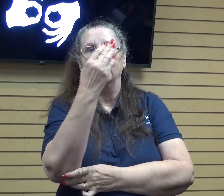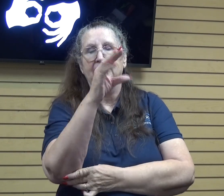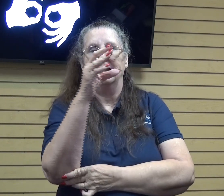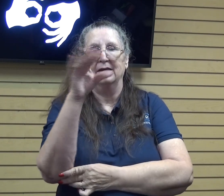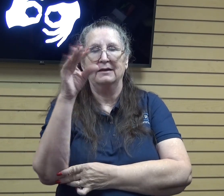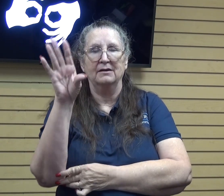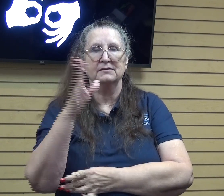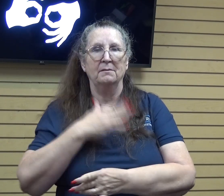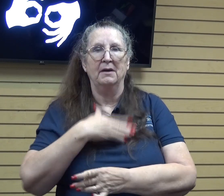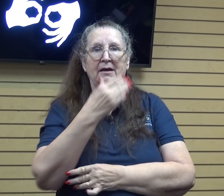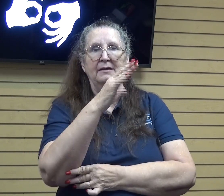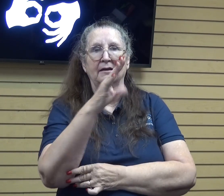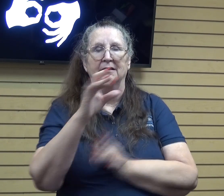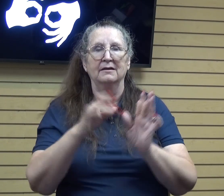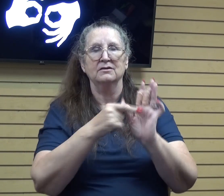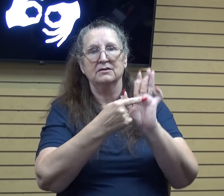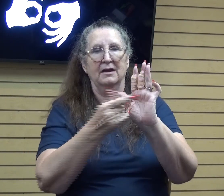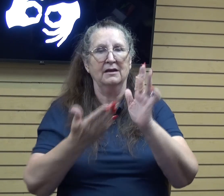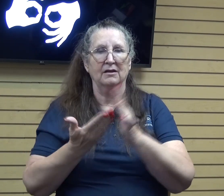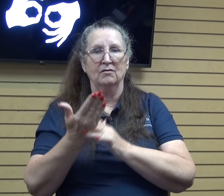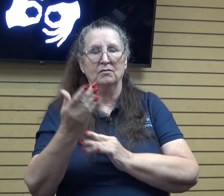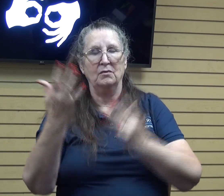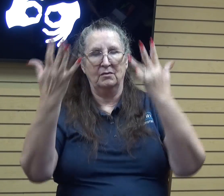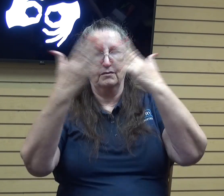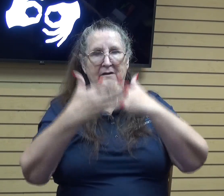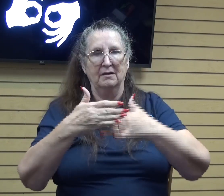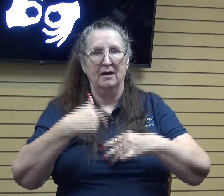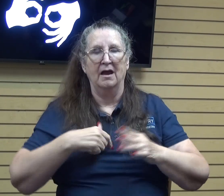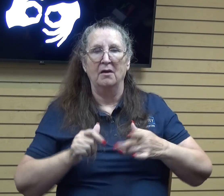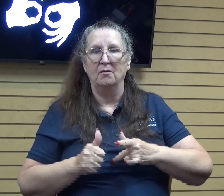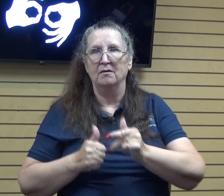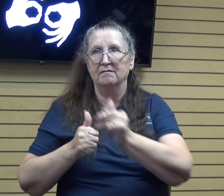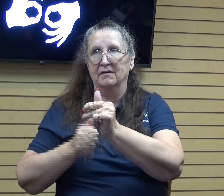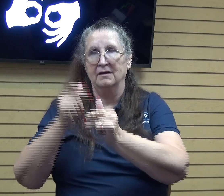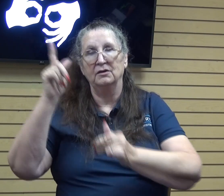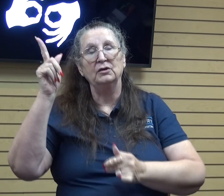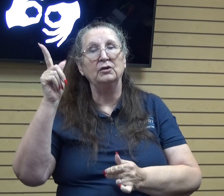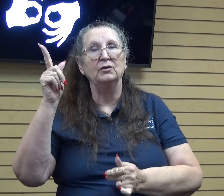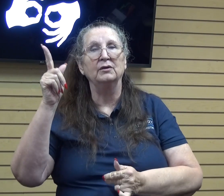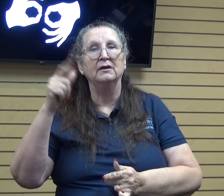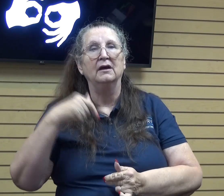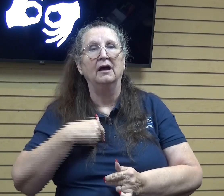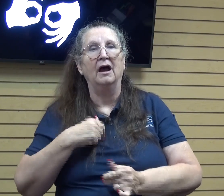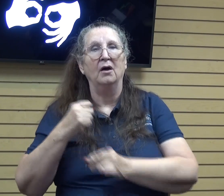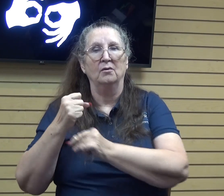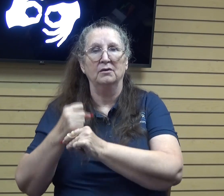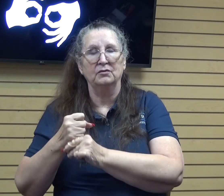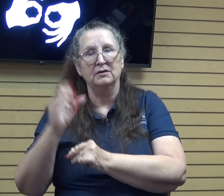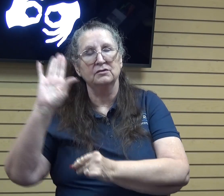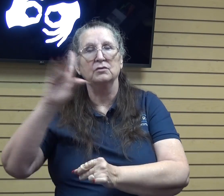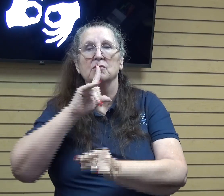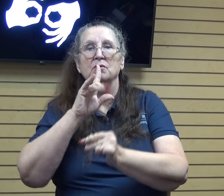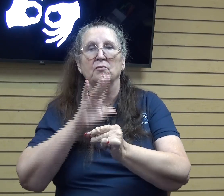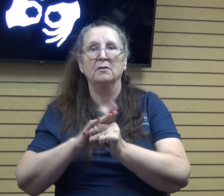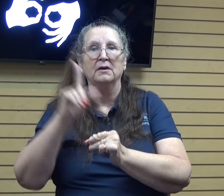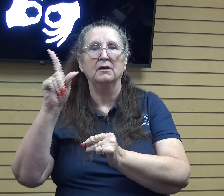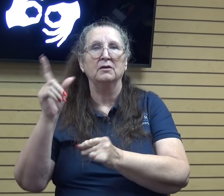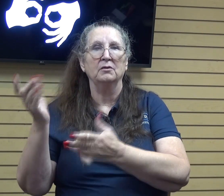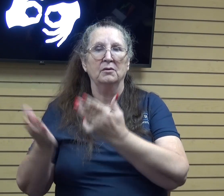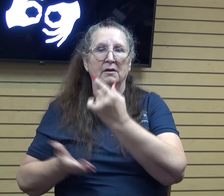lighthouse shining in the darkness i will follow you i will trust the promise and you will carry me safe